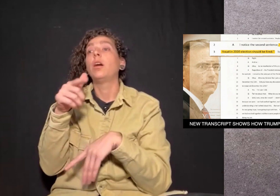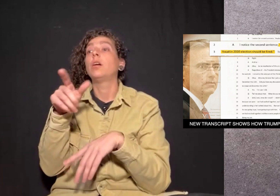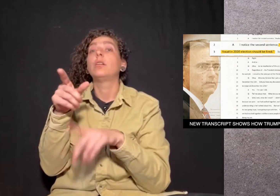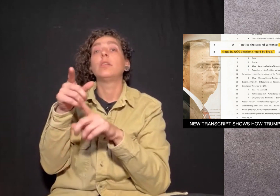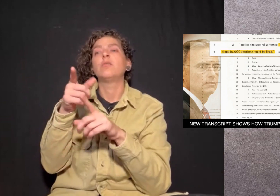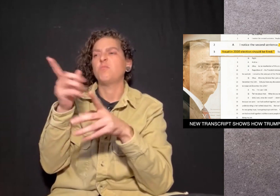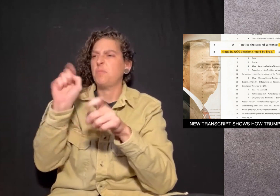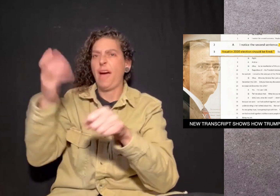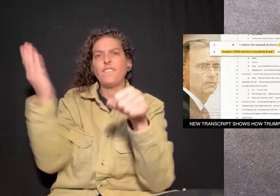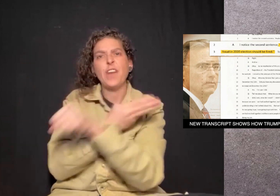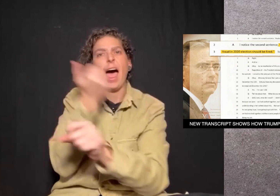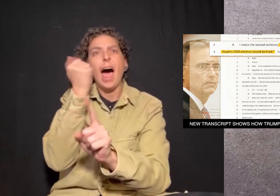election results.